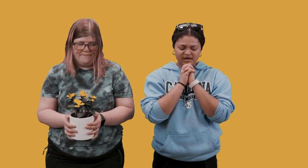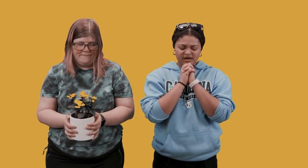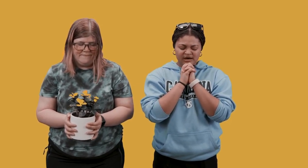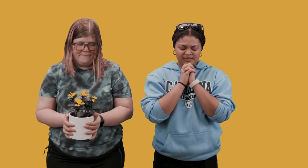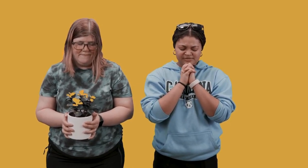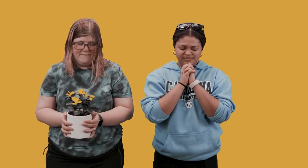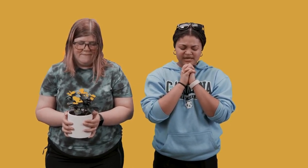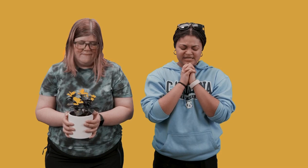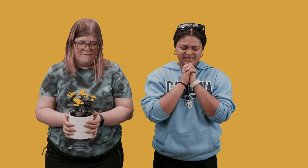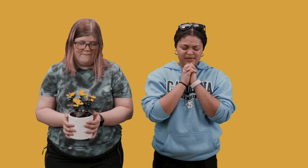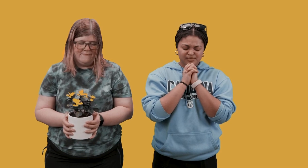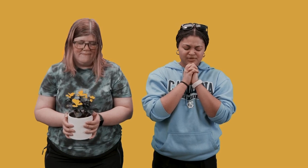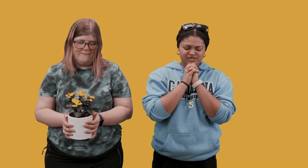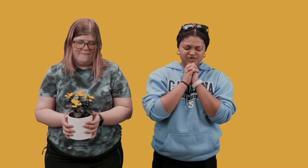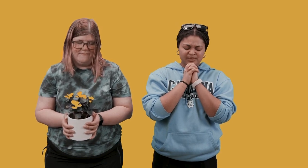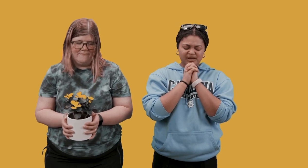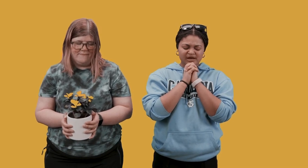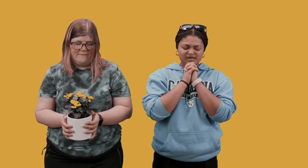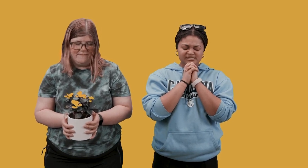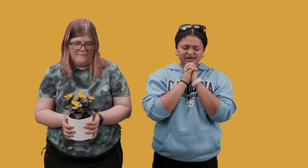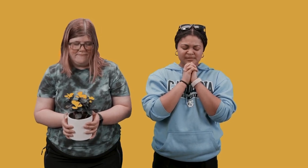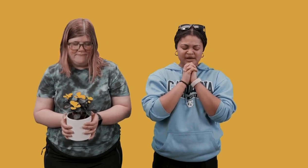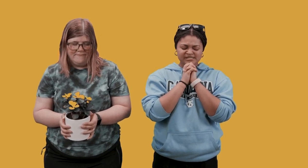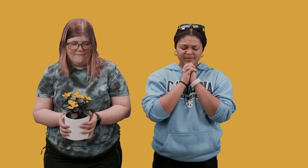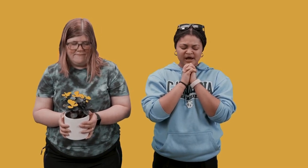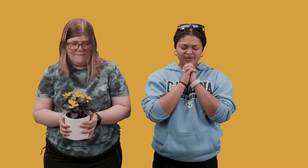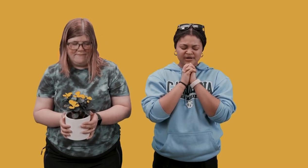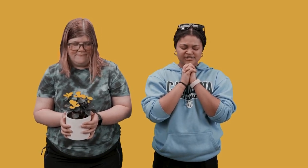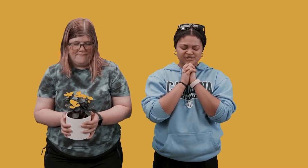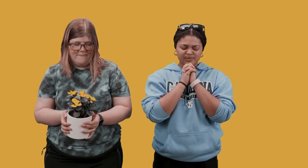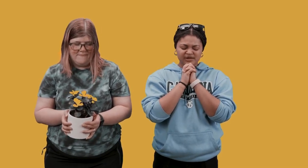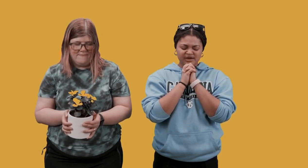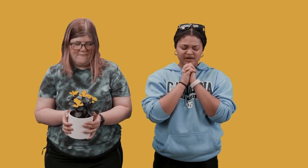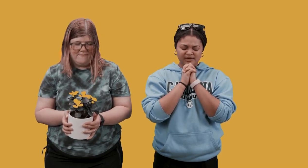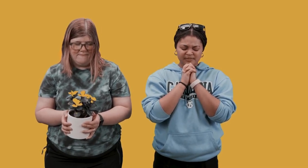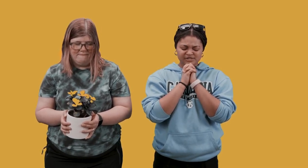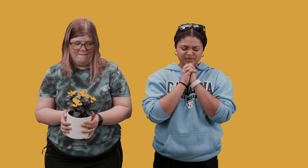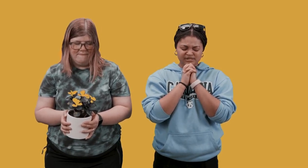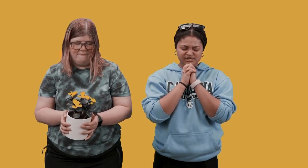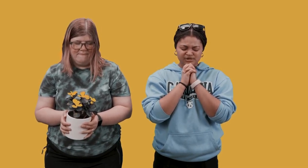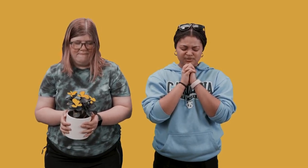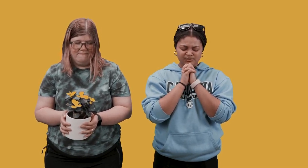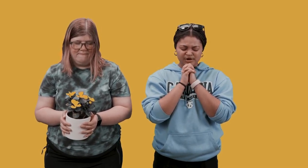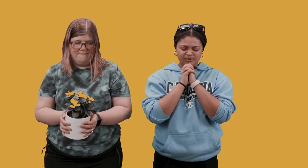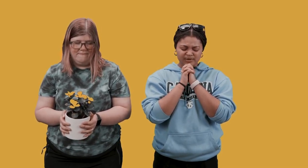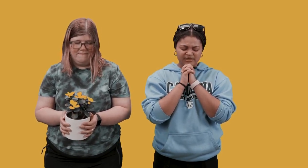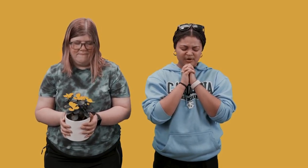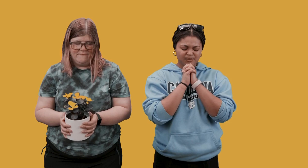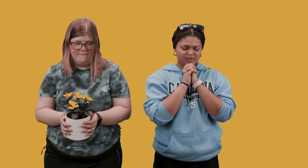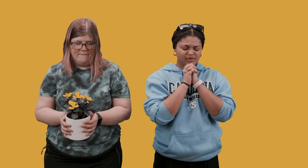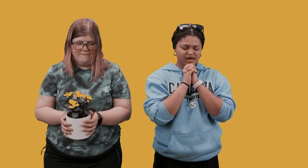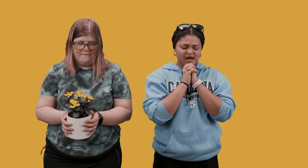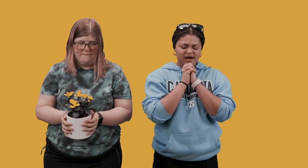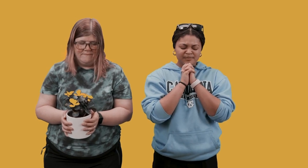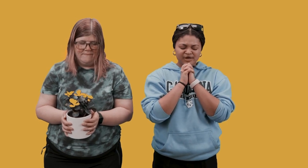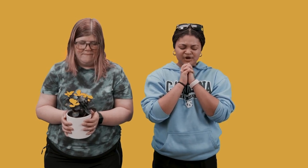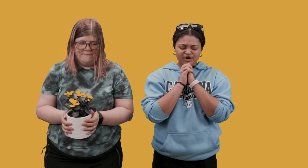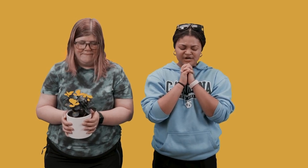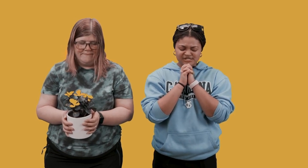um just being an example and showing us um god's power and i just pray that um as we continue throughout our week that we will um be encouraged